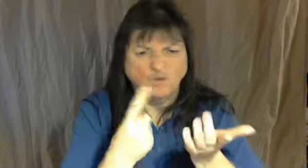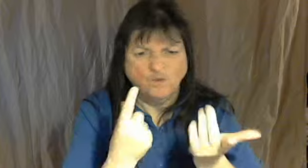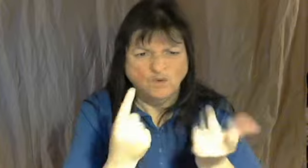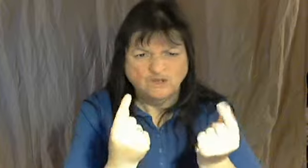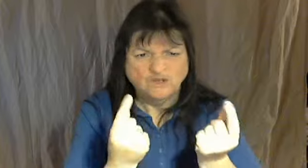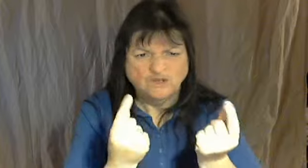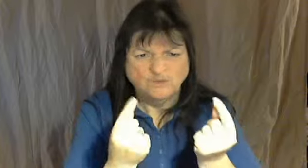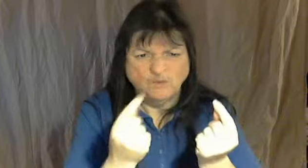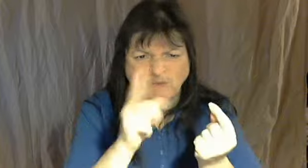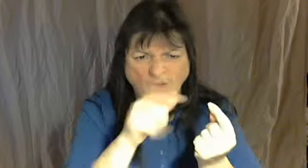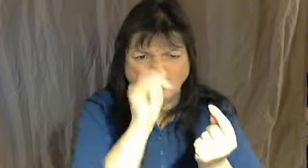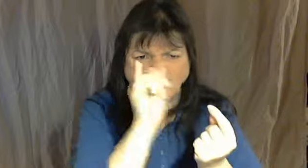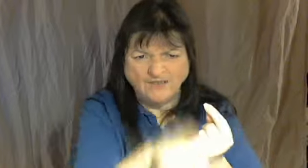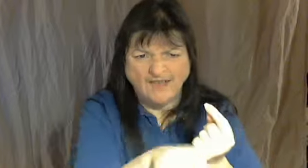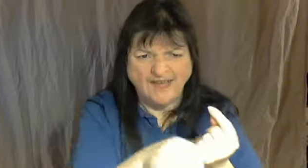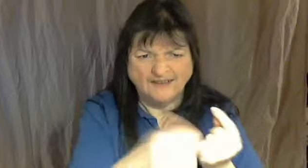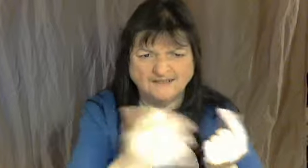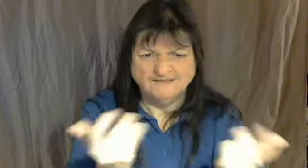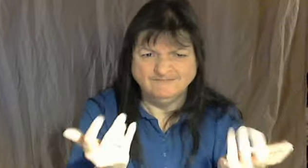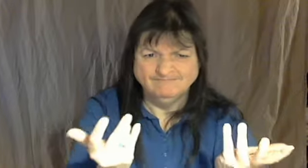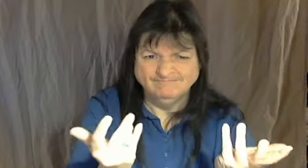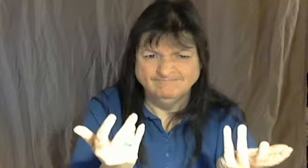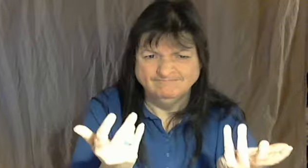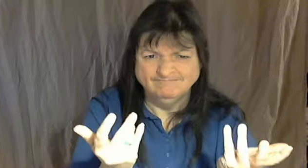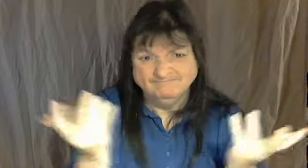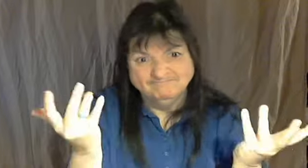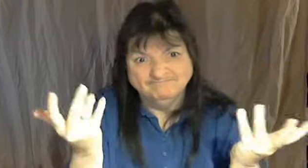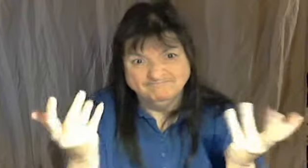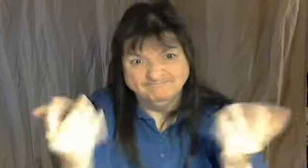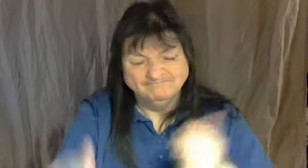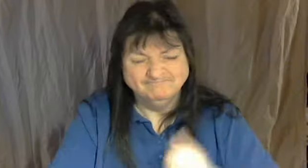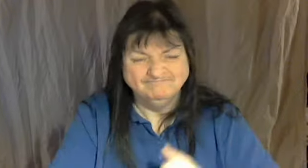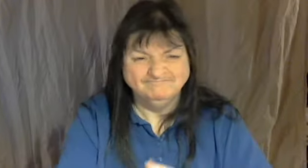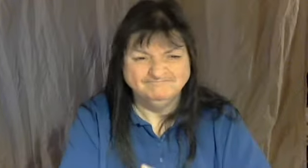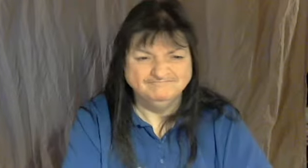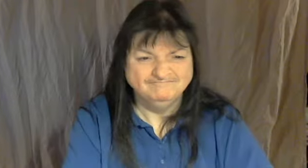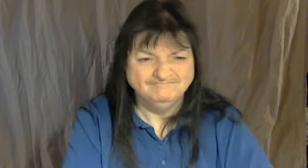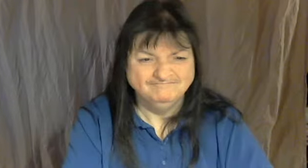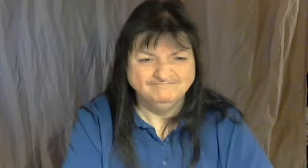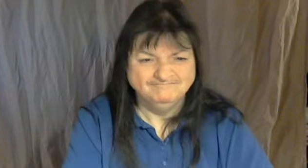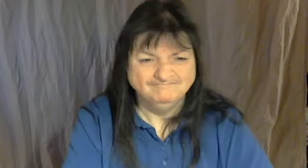Dimitri has spent half a decade tracking down more of Zahna's descendants.